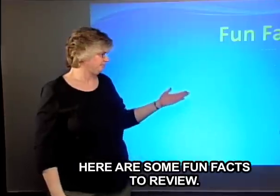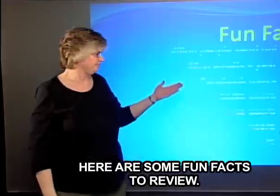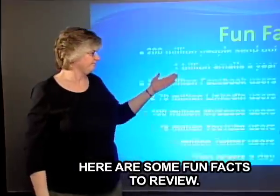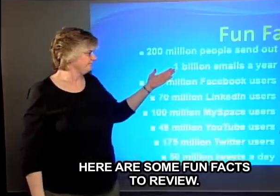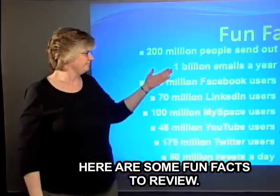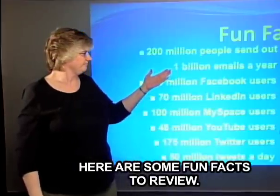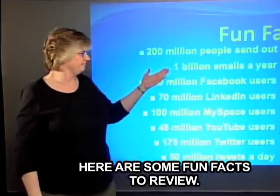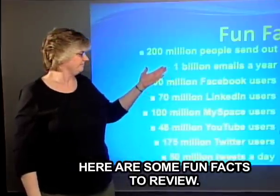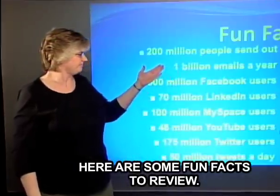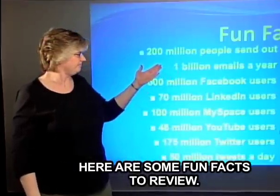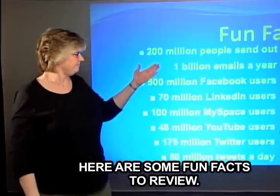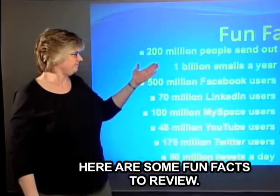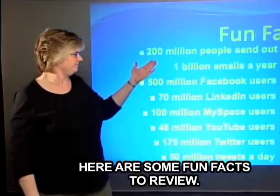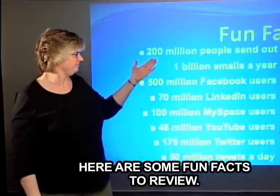facts to review. Thank you.